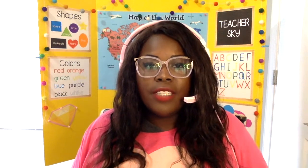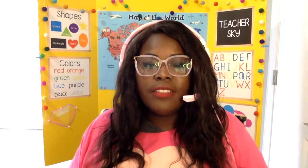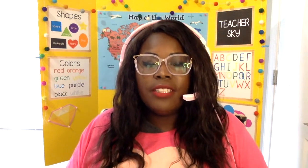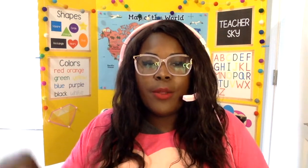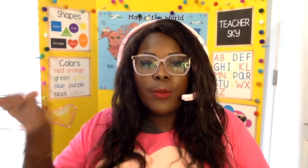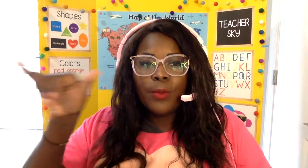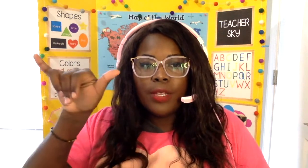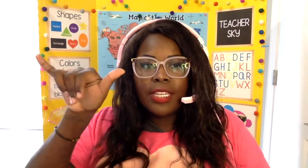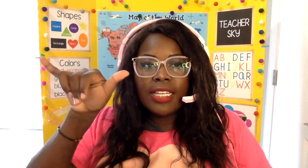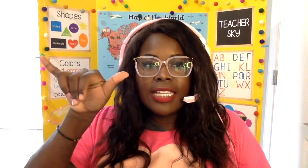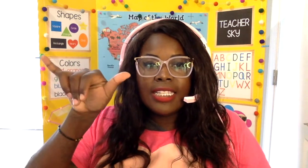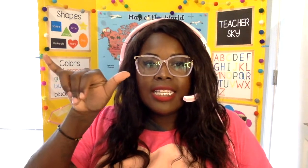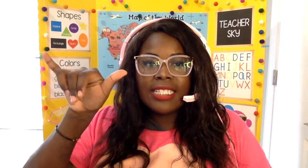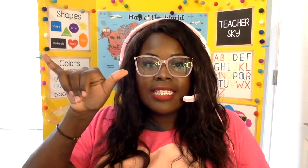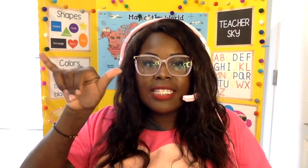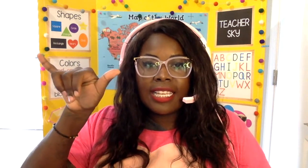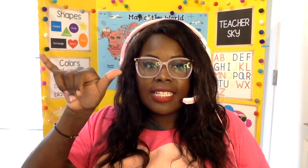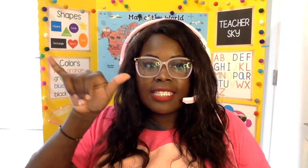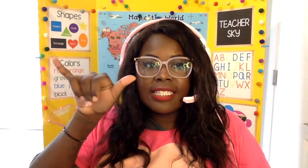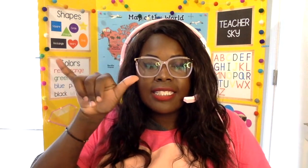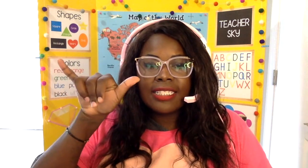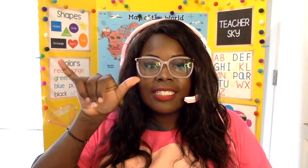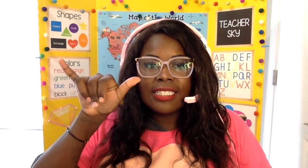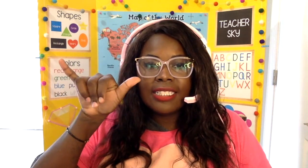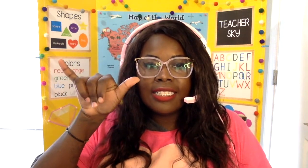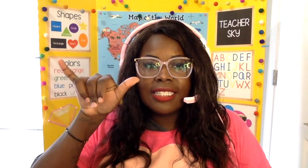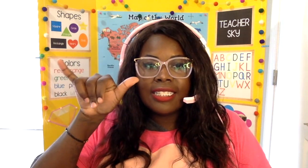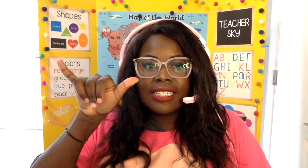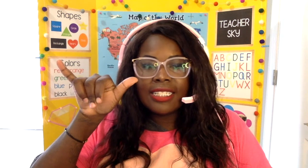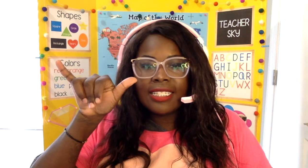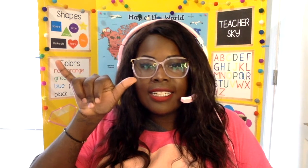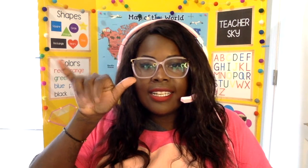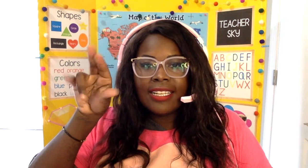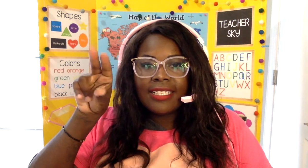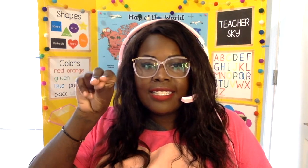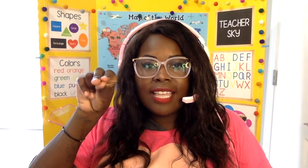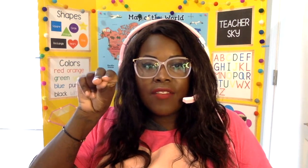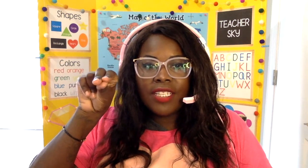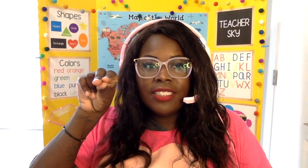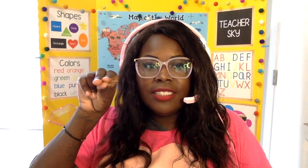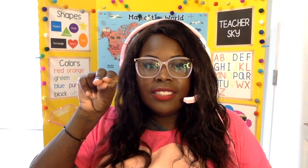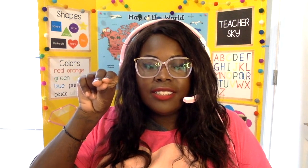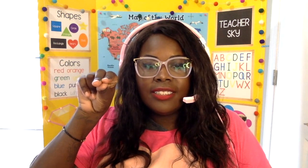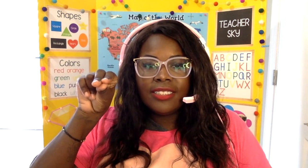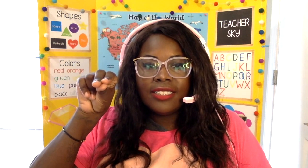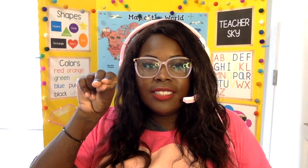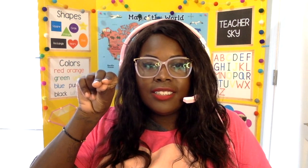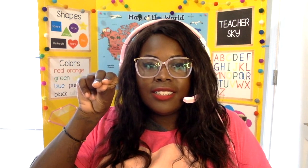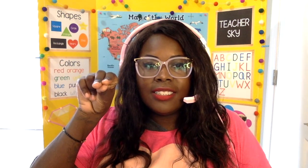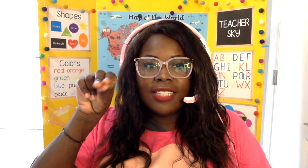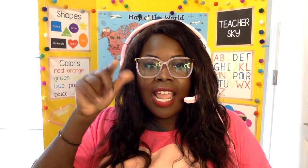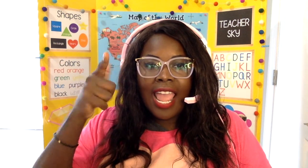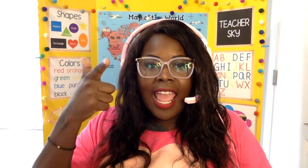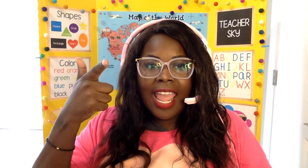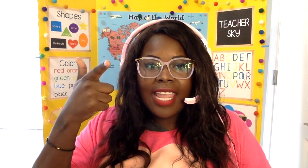so this is six seven eight